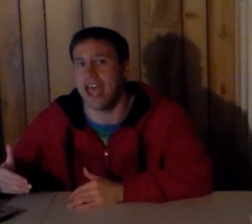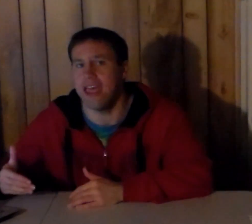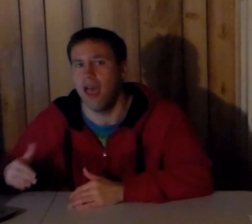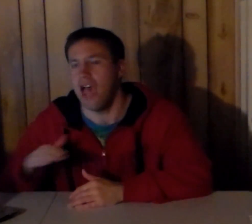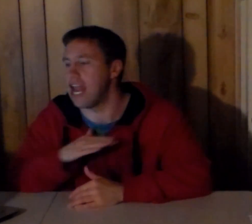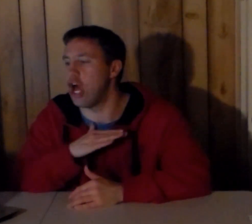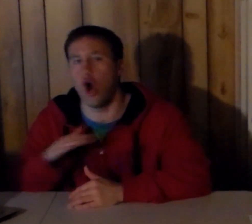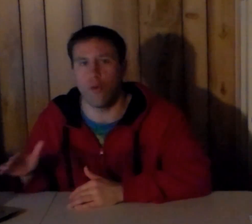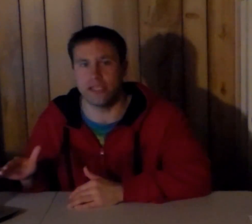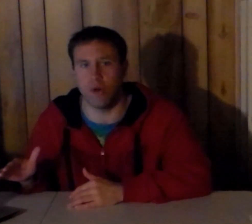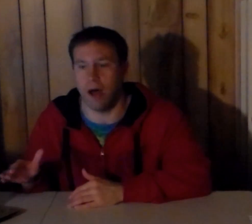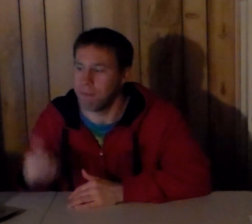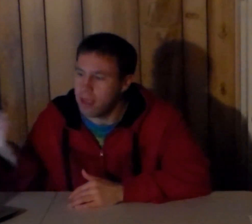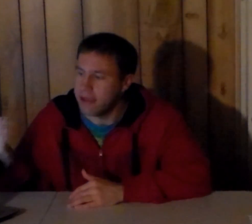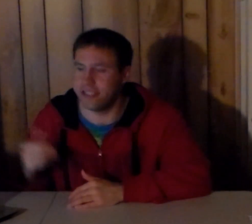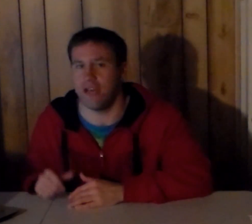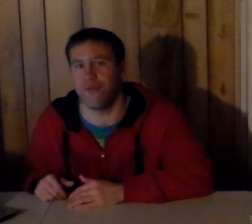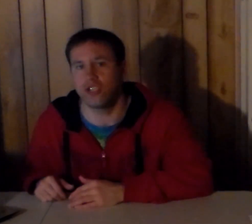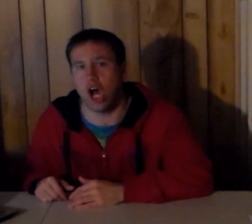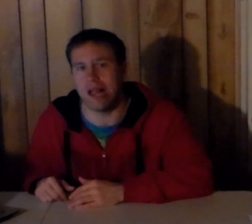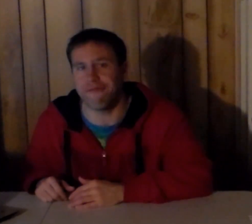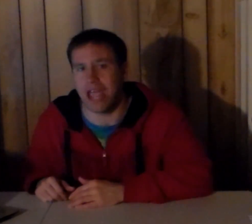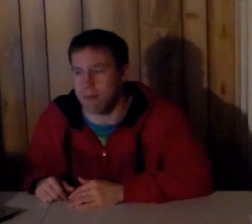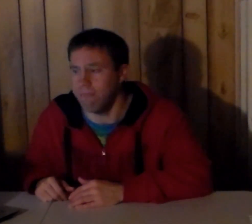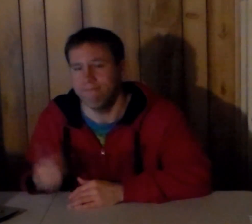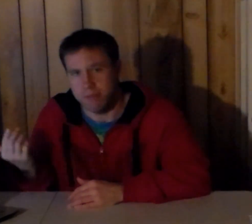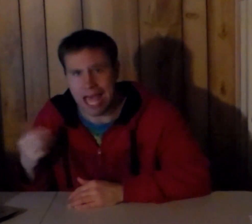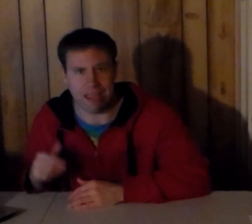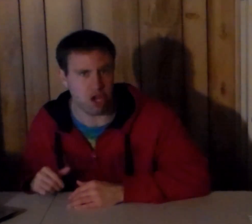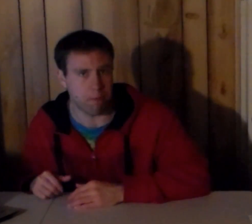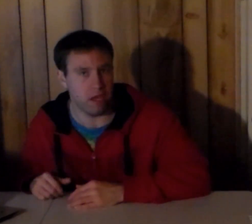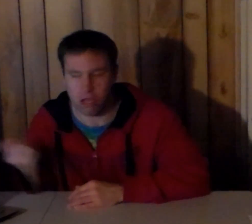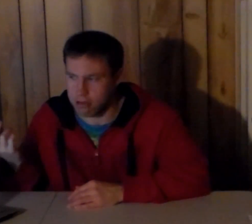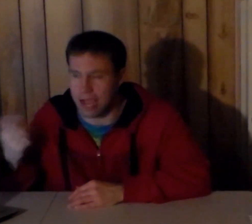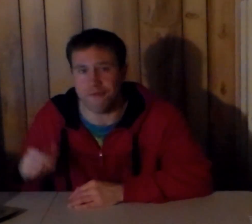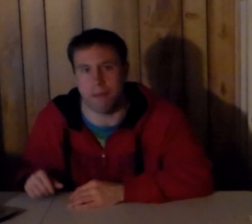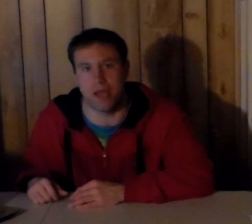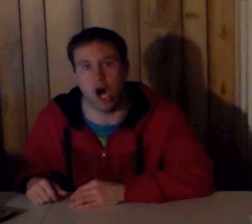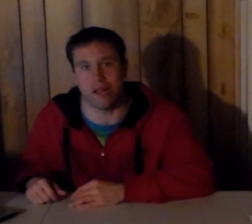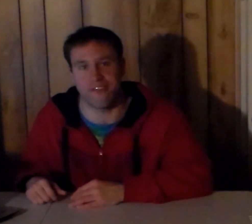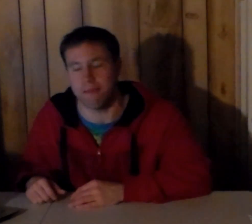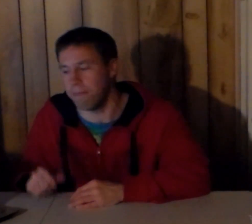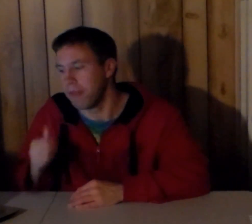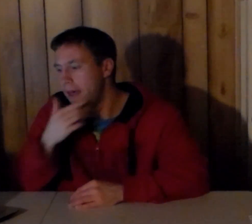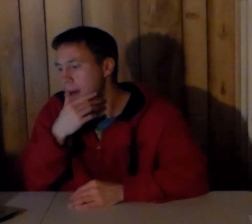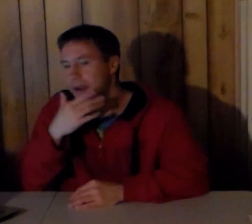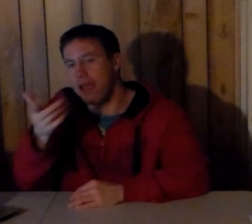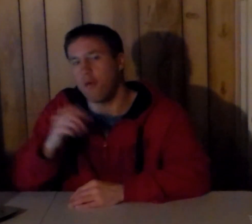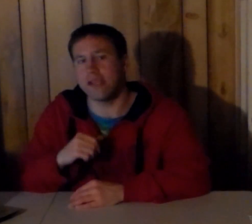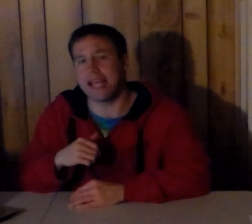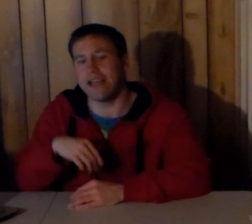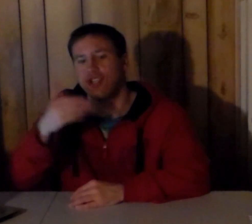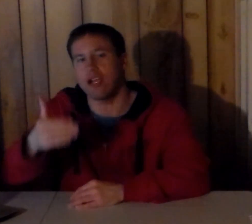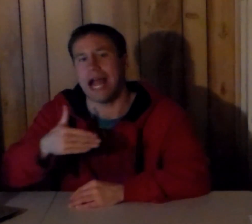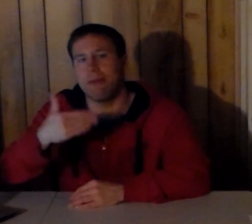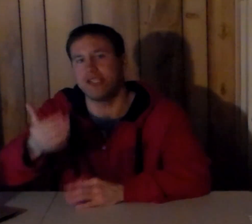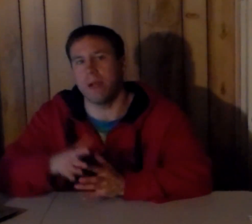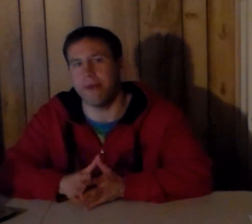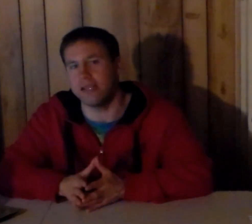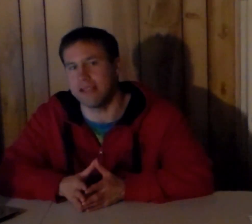day and i always will is he a future hall of famer yeah he could be definitely be a hall of famer but anyways guys your comments your opinions